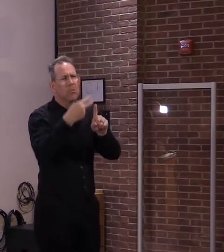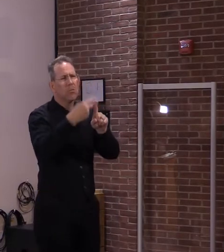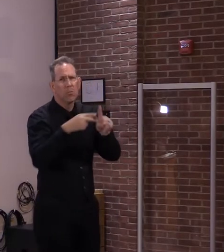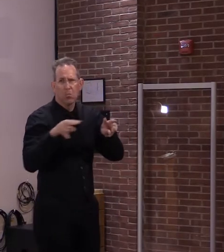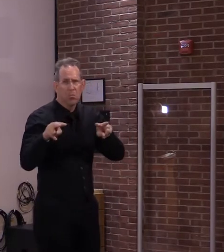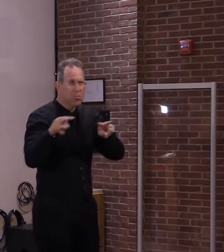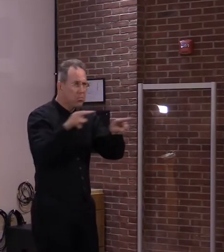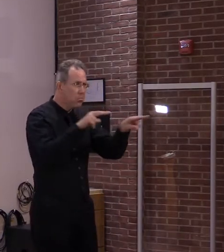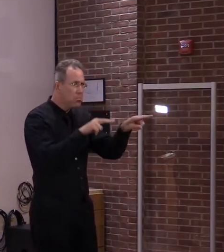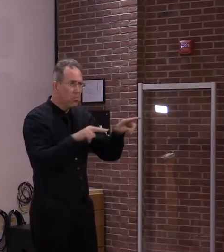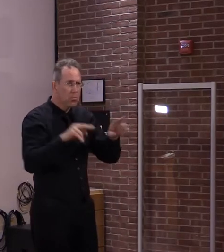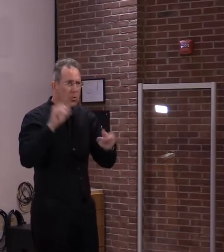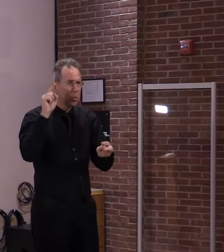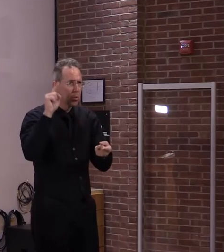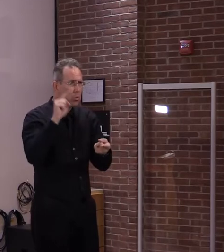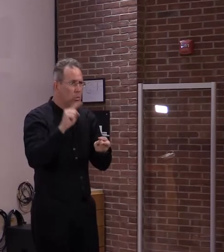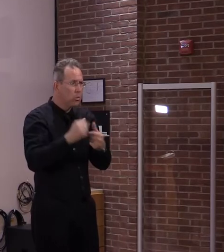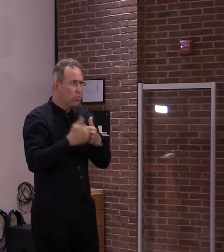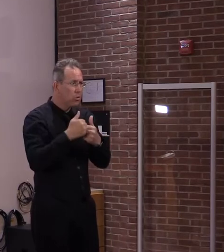Great. Thank you very much.